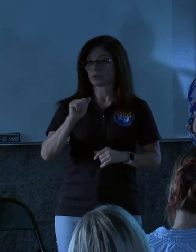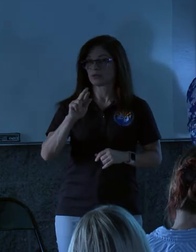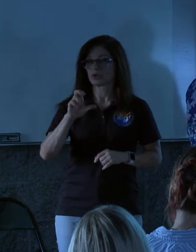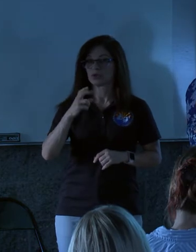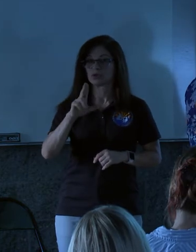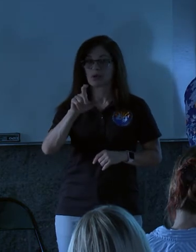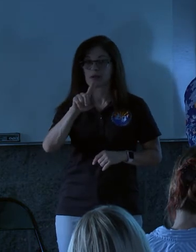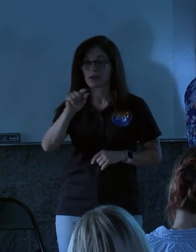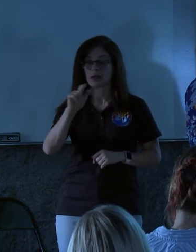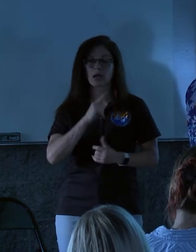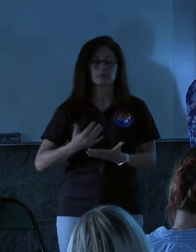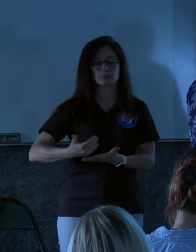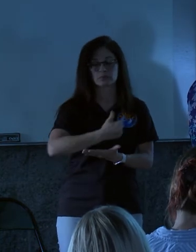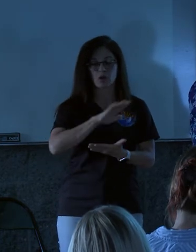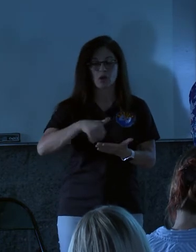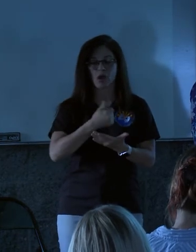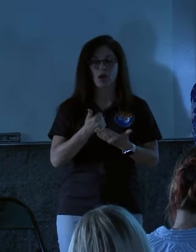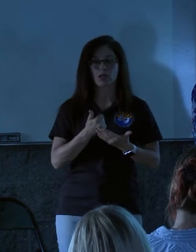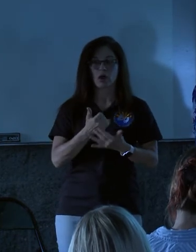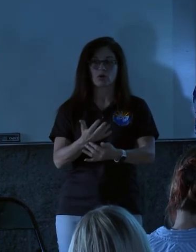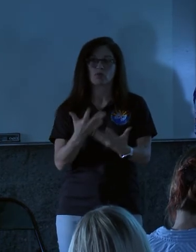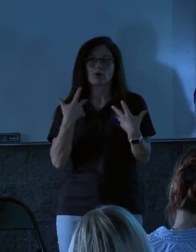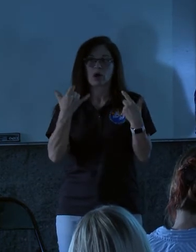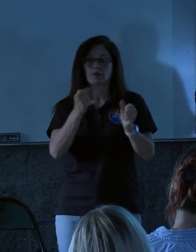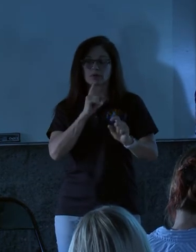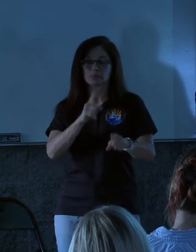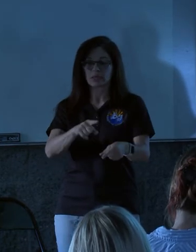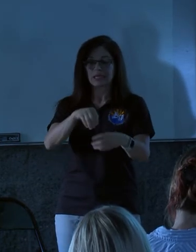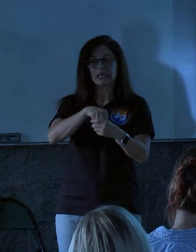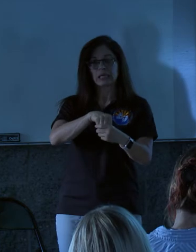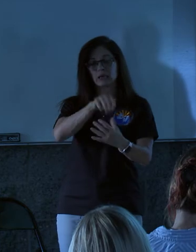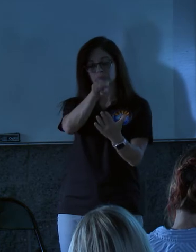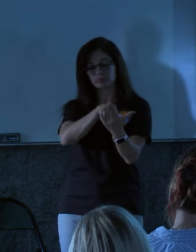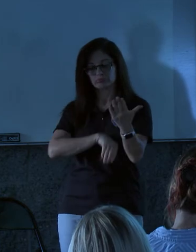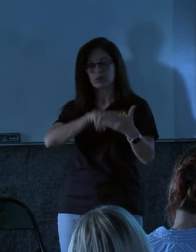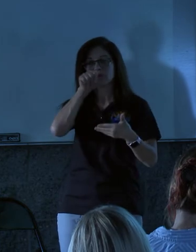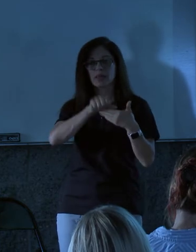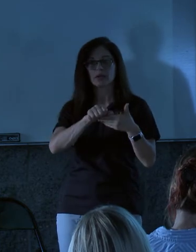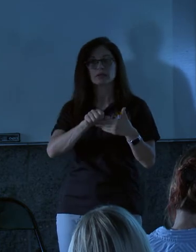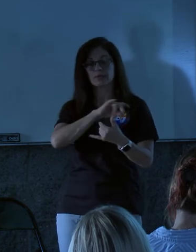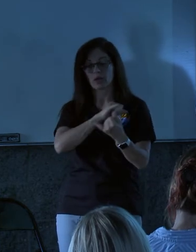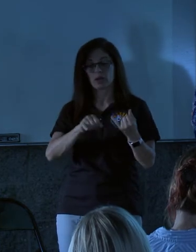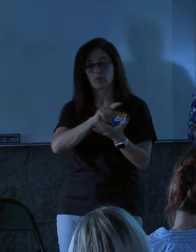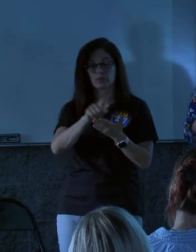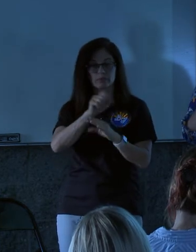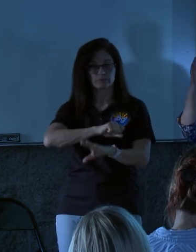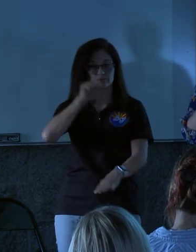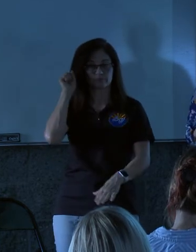compiling all of our recovery response information into an informative letter that will be mailed at the end of the week.